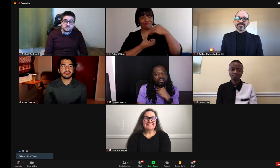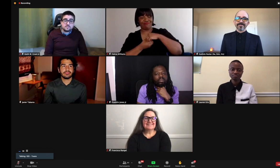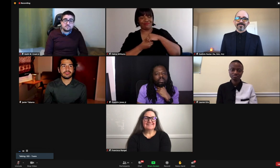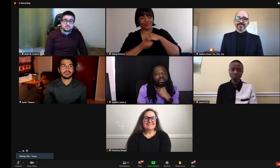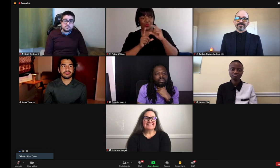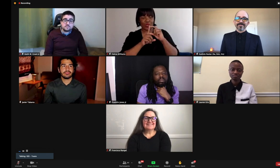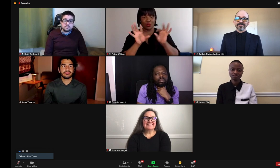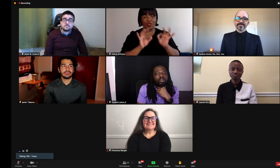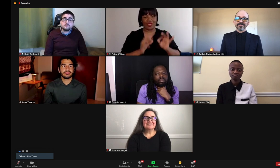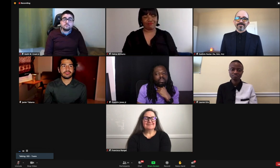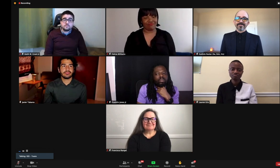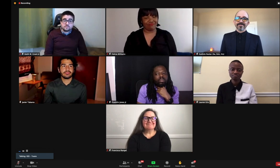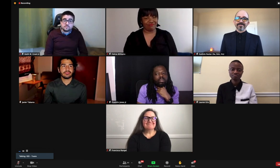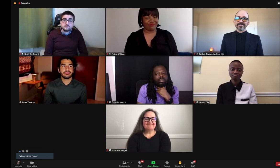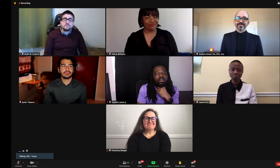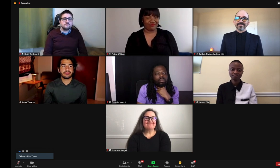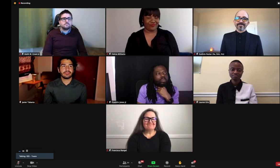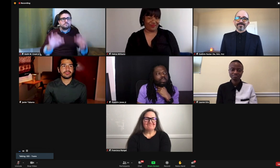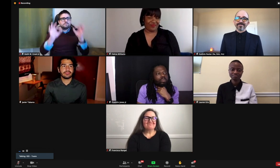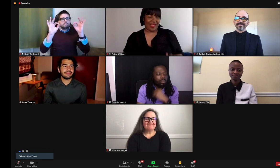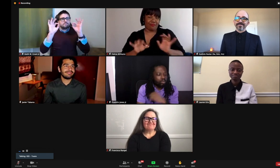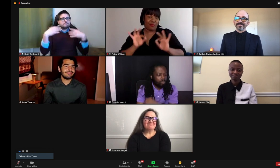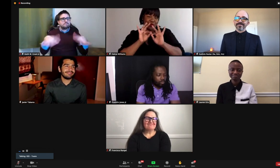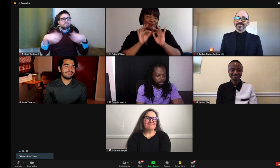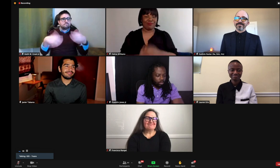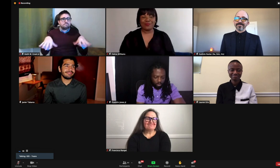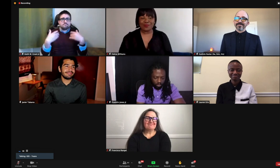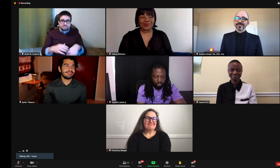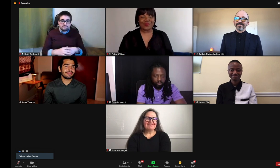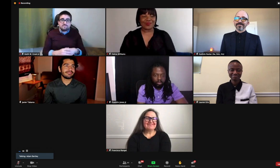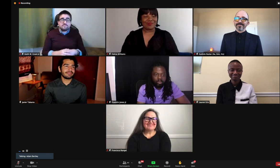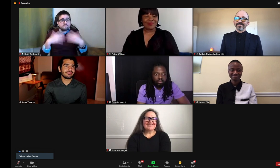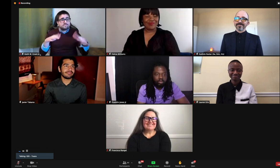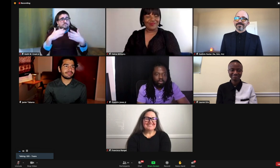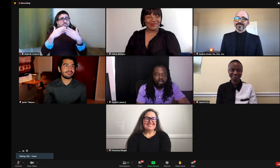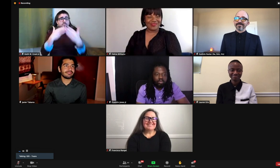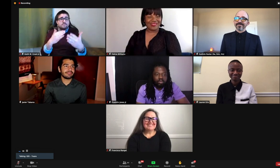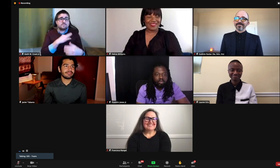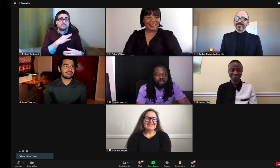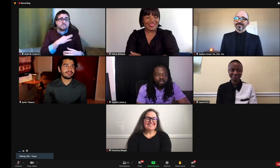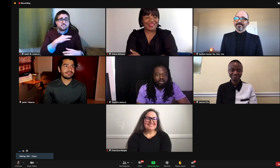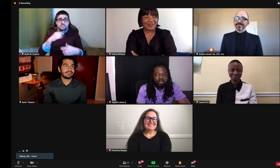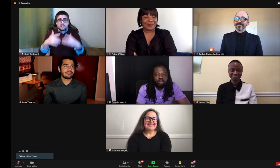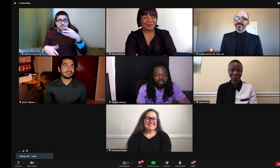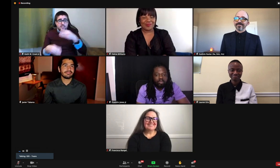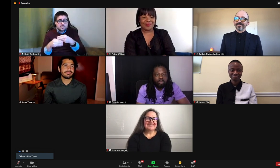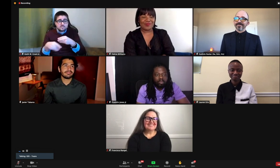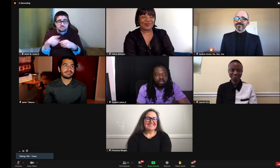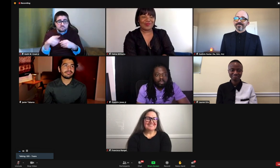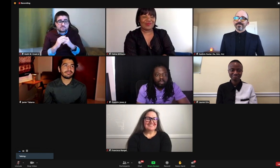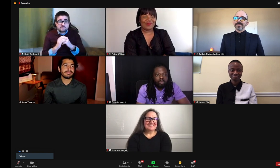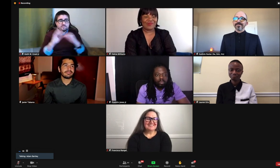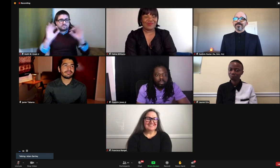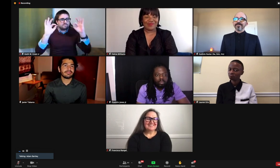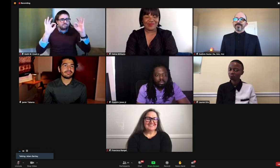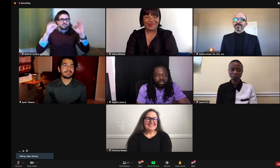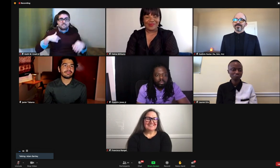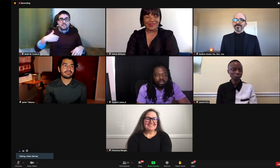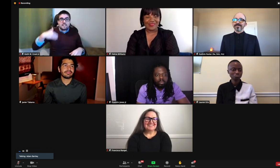are new in society and we know vocabulary evolves and we need to make sure that sign language is able to do. Amazing. Thank you, Felicia.